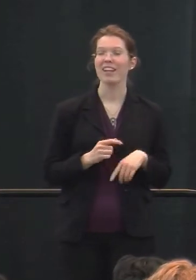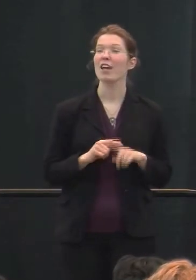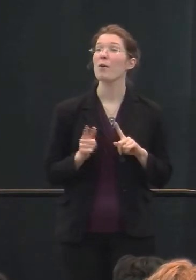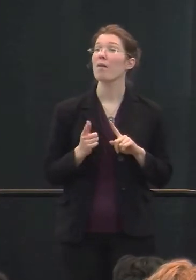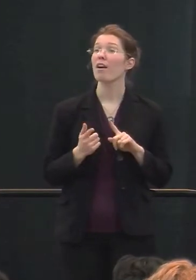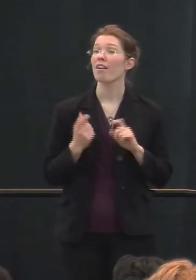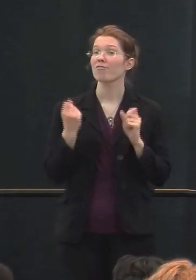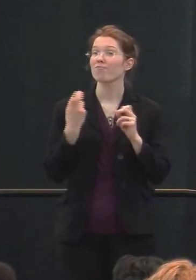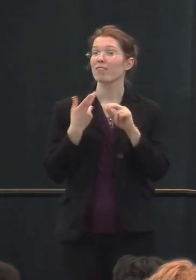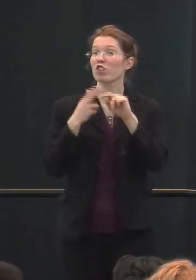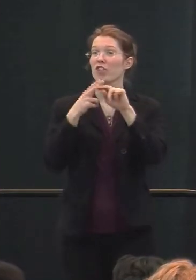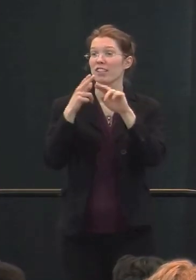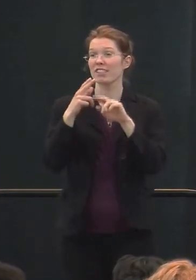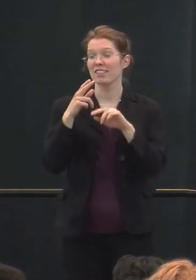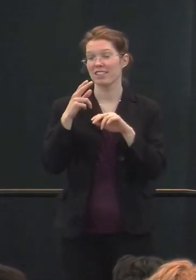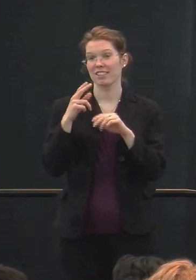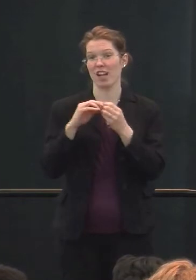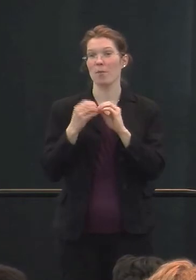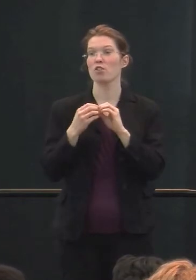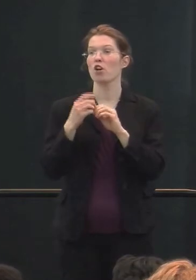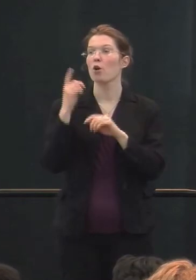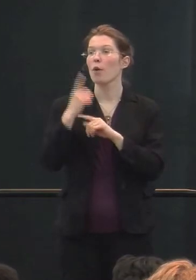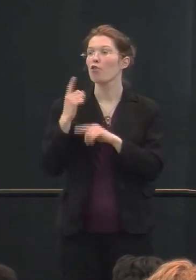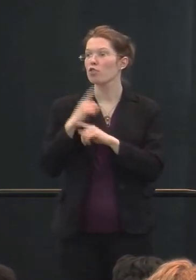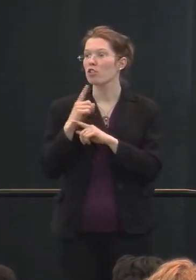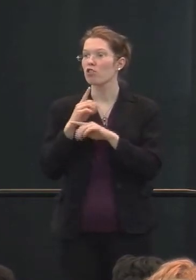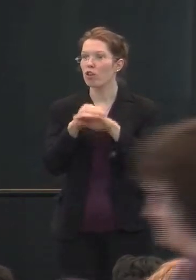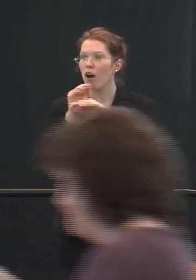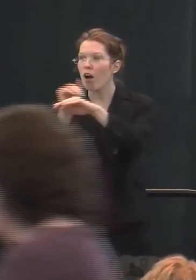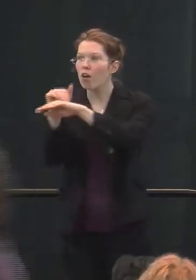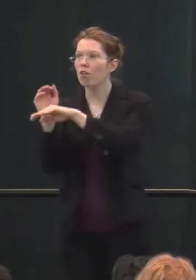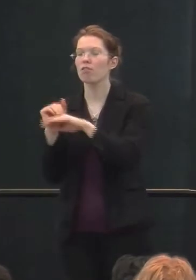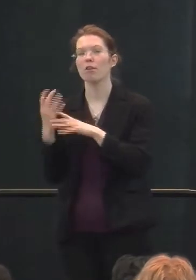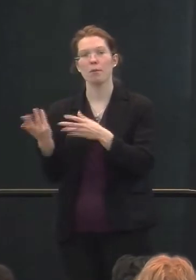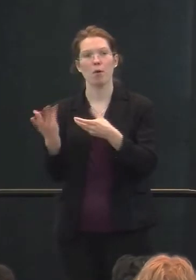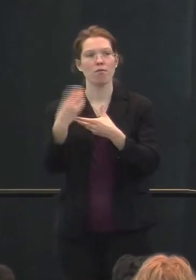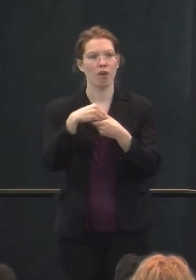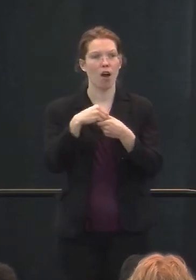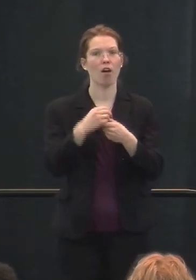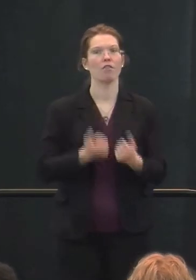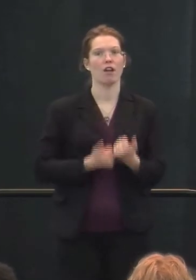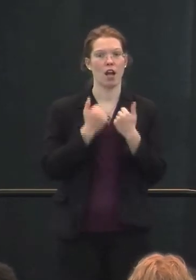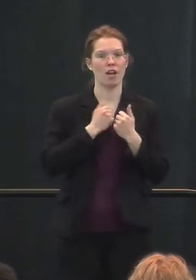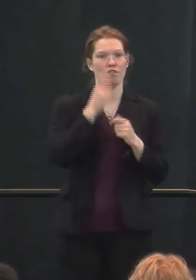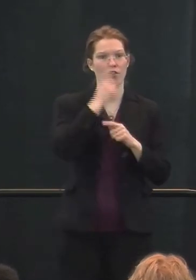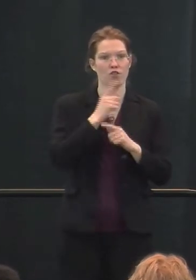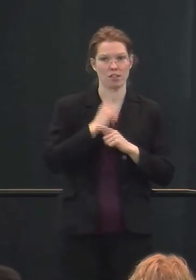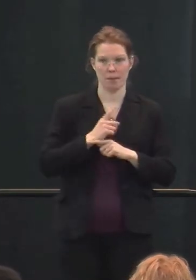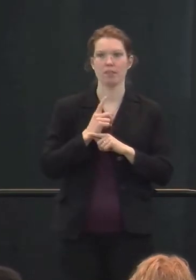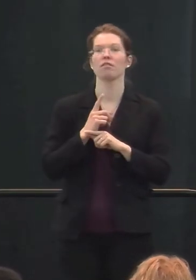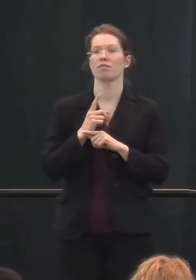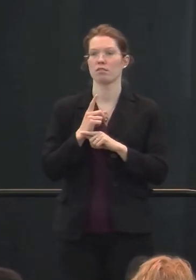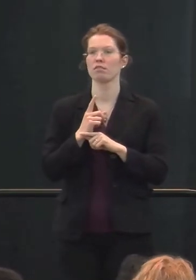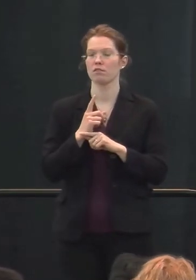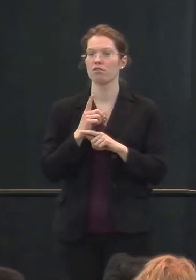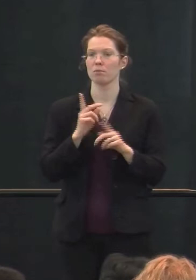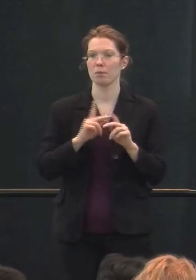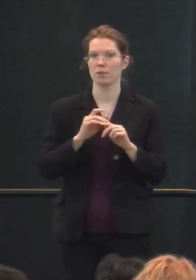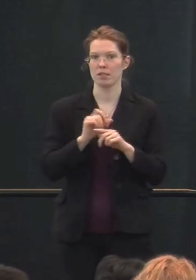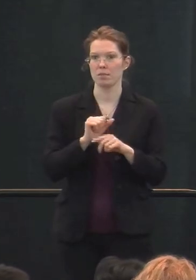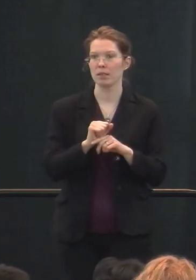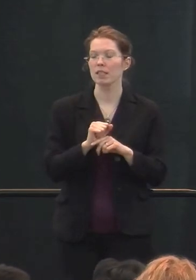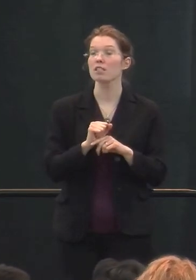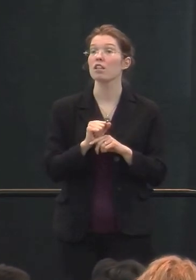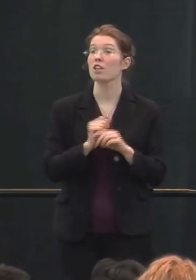increasing numbers, brothers and sisters are being called upon to be more involved in the lives of their siblings with disabilities. More than anyone,